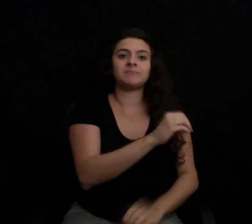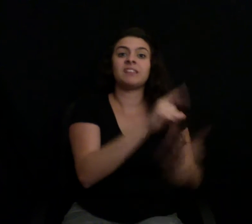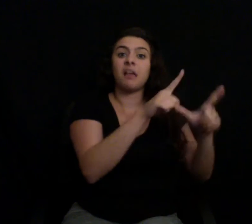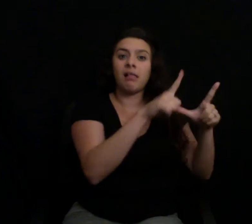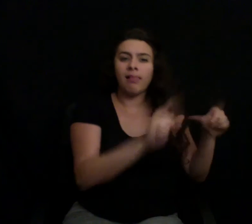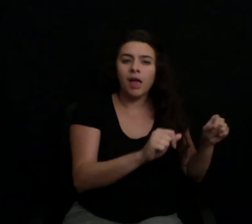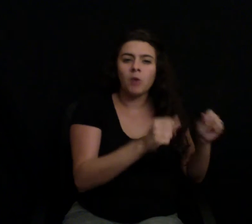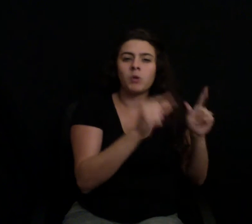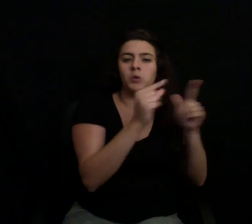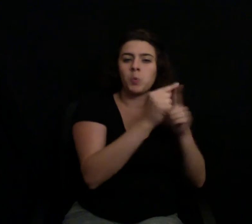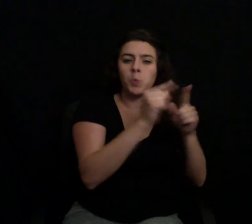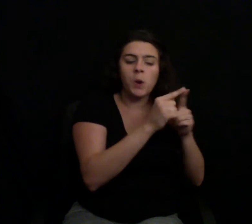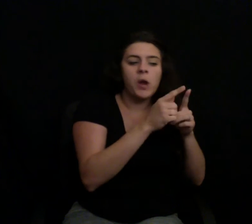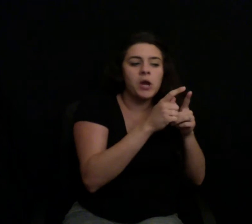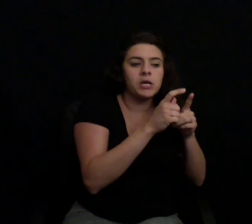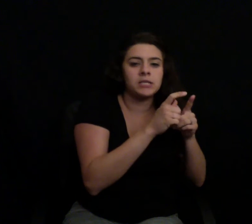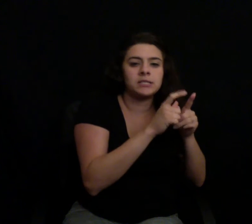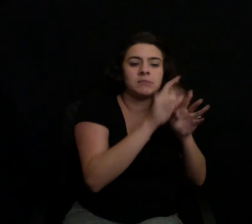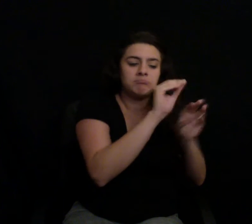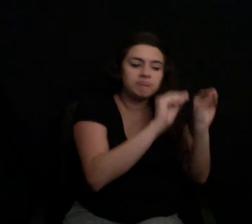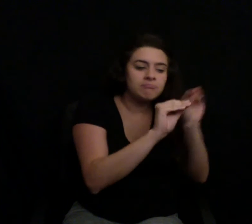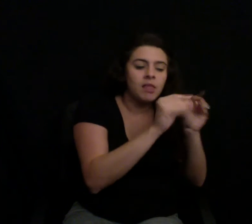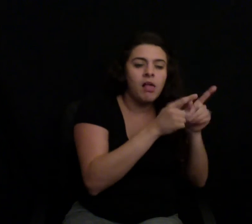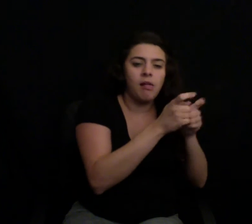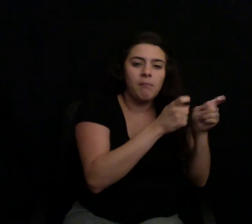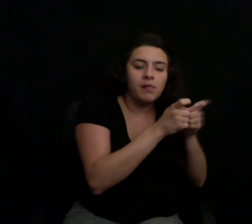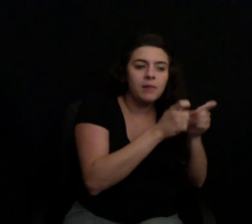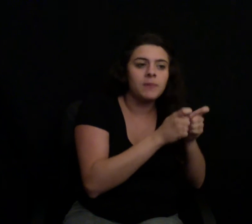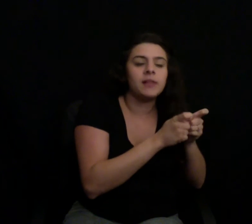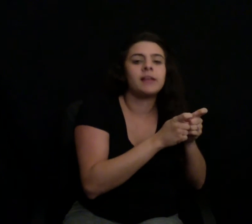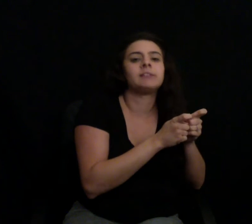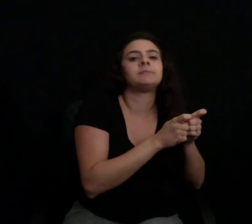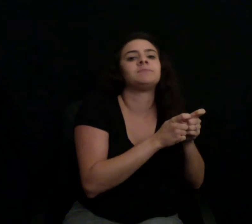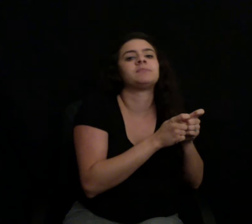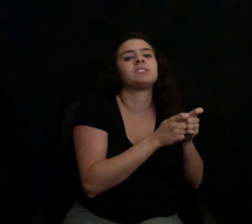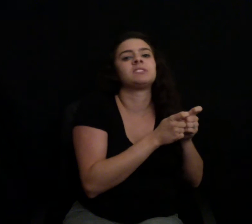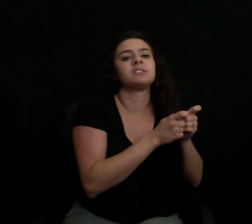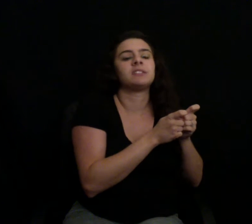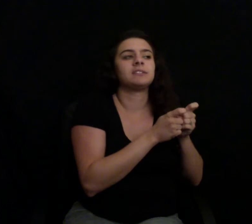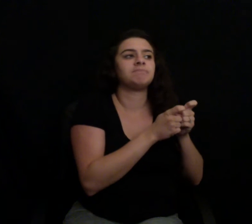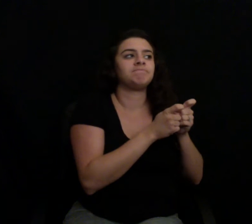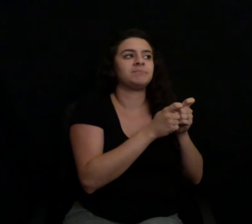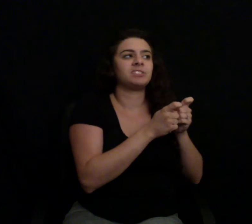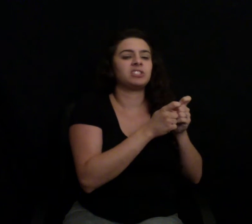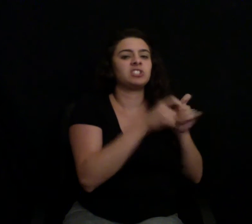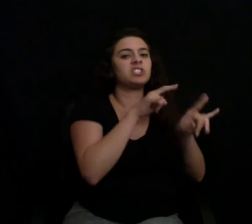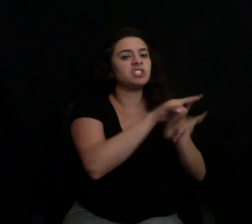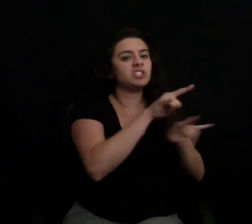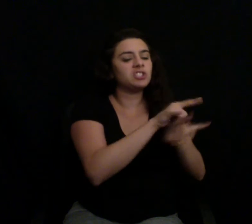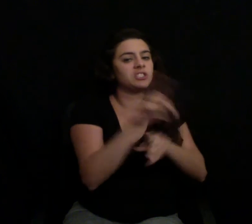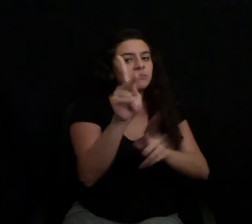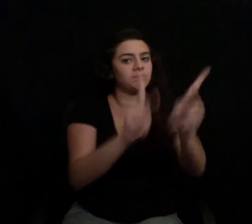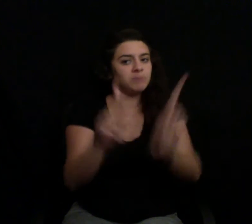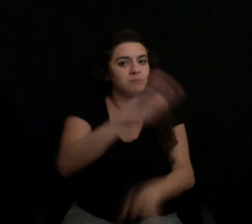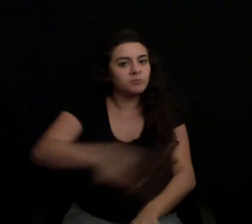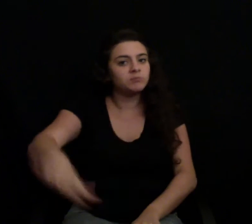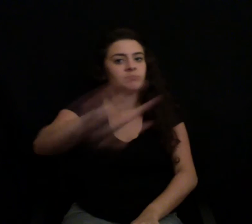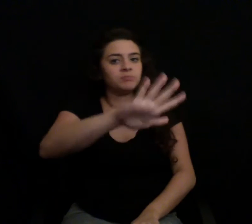to the early 80s, there were certainly people. In the 90s, there were certainly people. Carol Marston in Food, Inc.